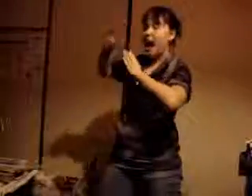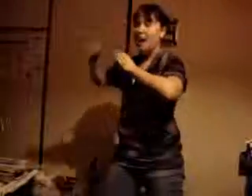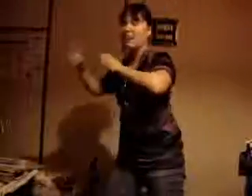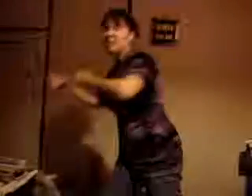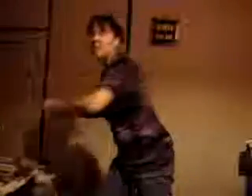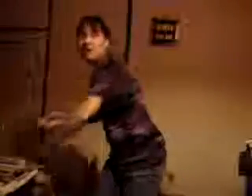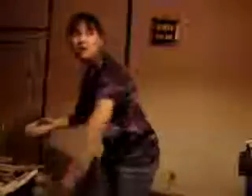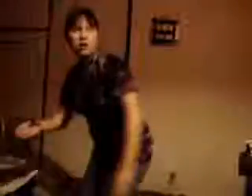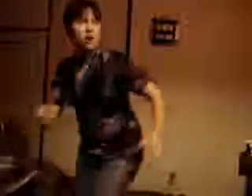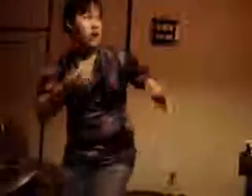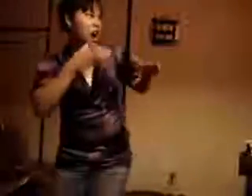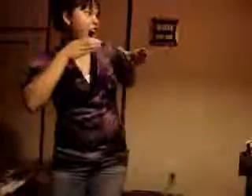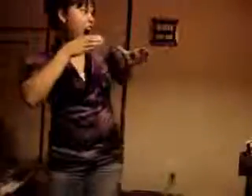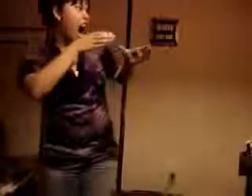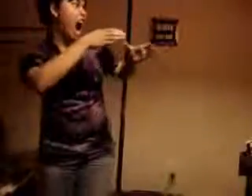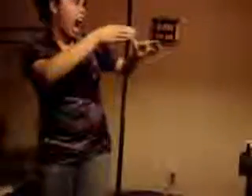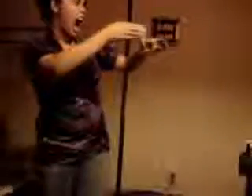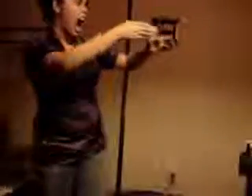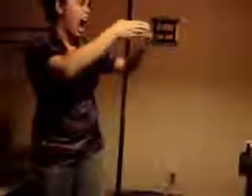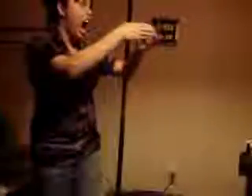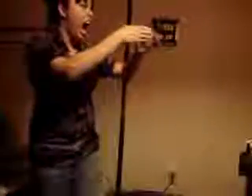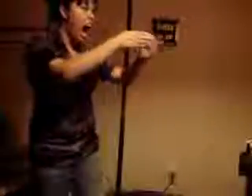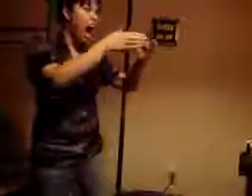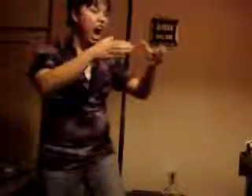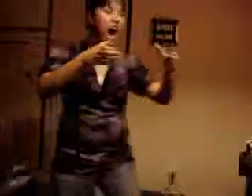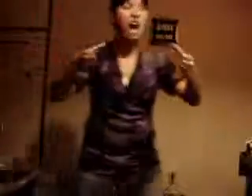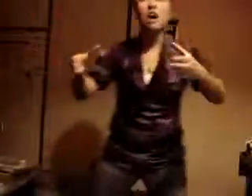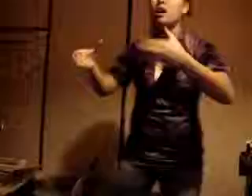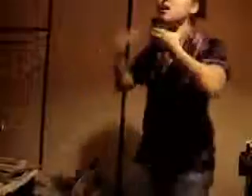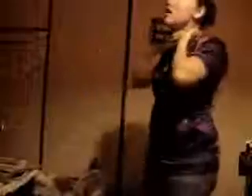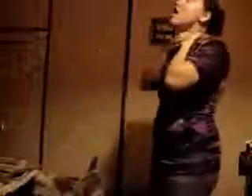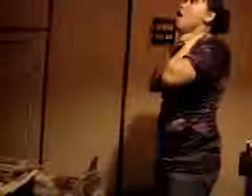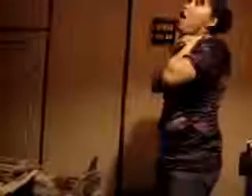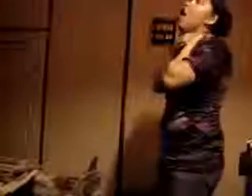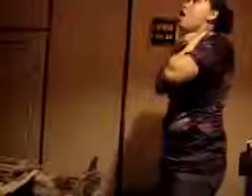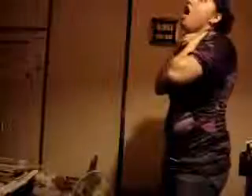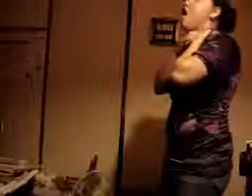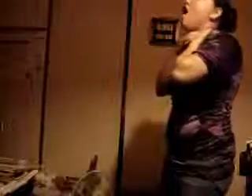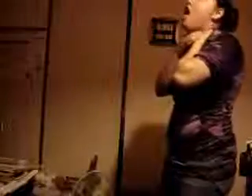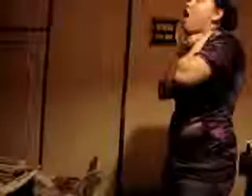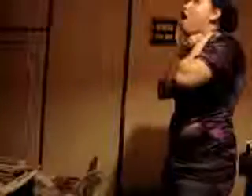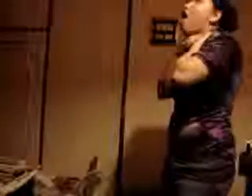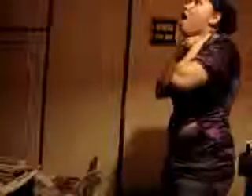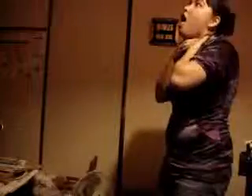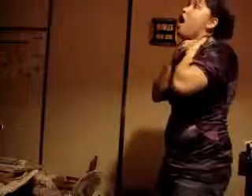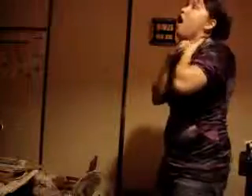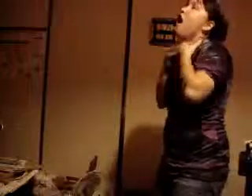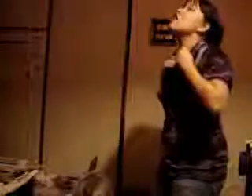queen, I'm the syphilisian Come on, let me pray, tell the truth